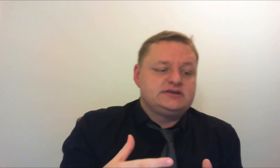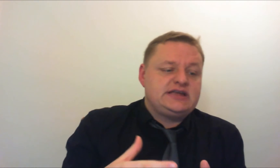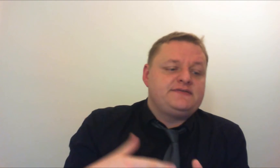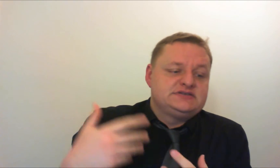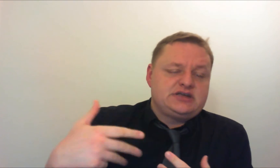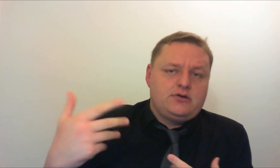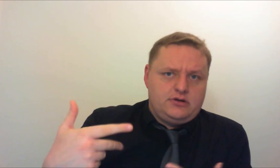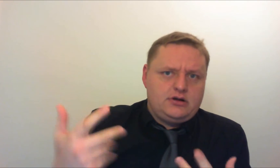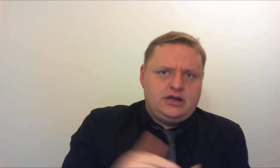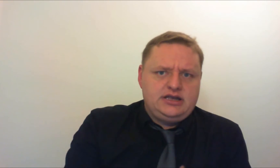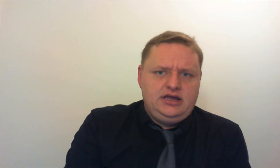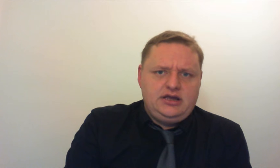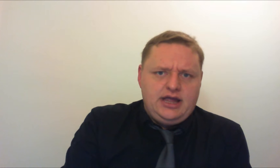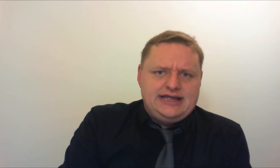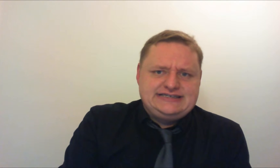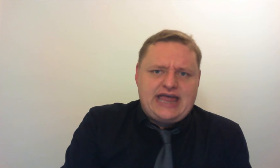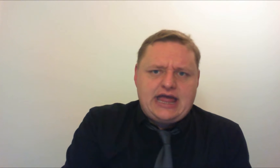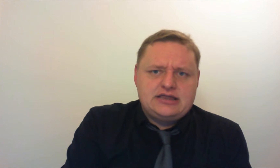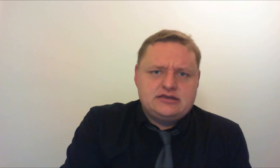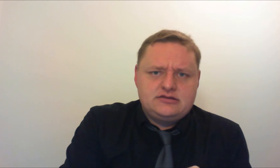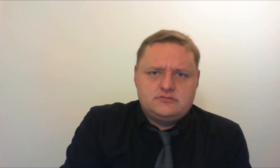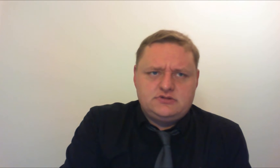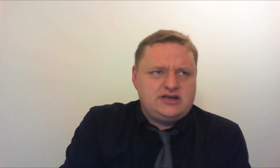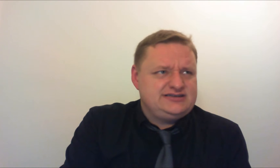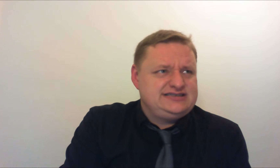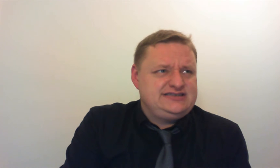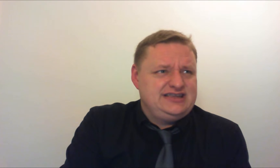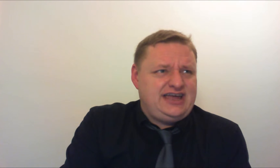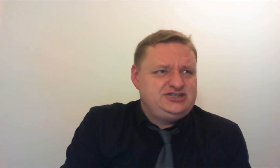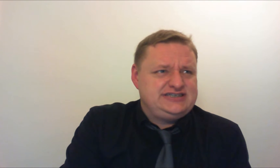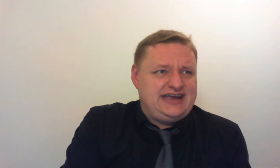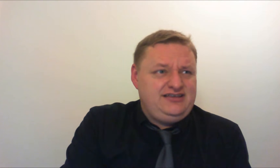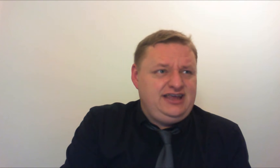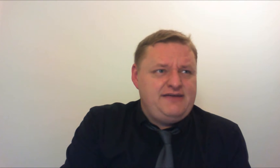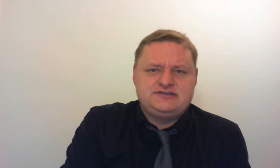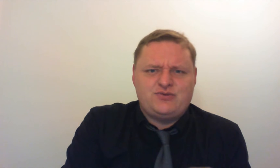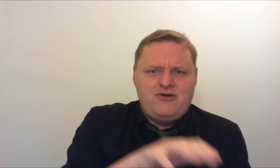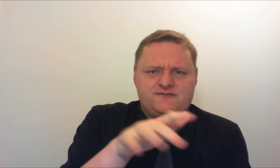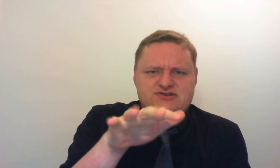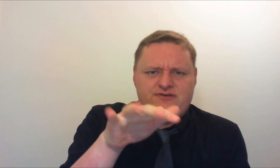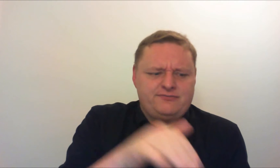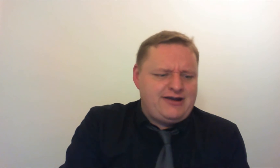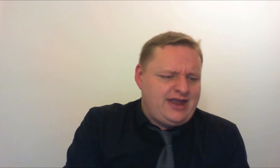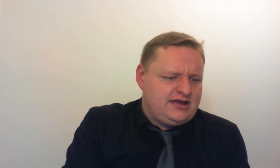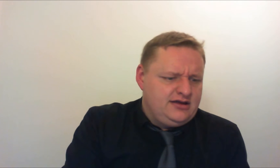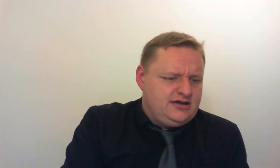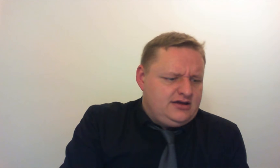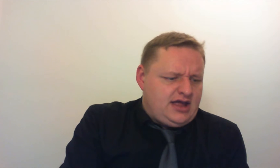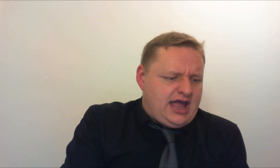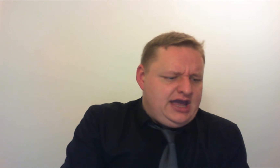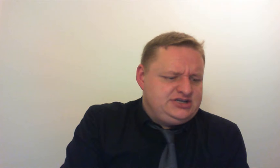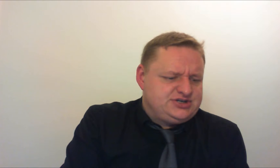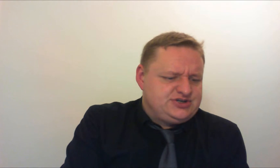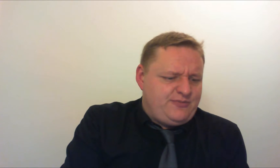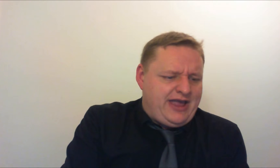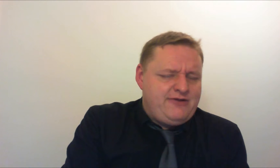and I was in year 7 so in the 10 yeah 8 10 11 12 sort of around that age